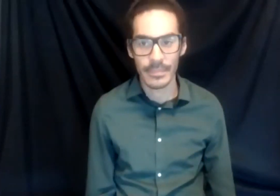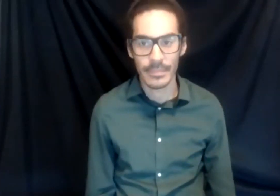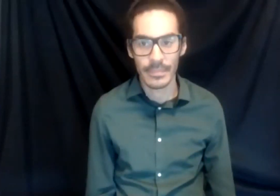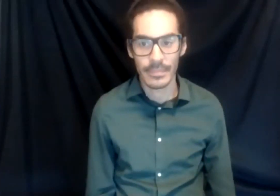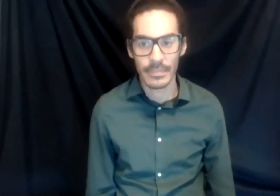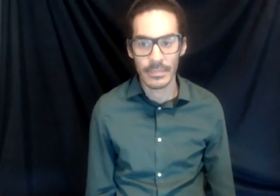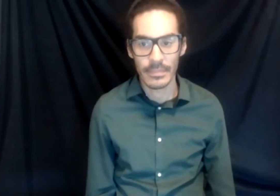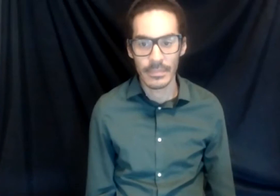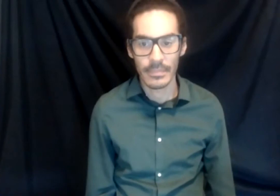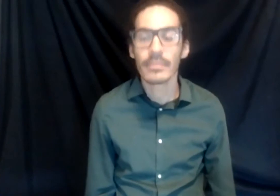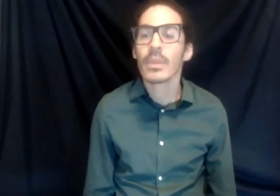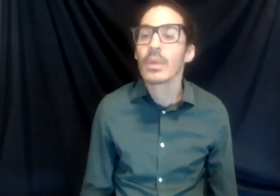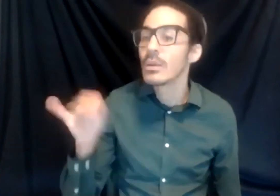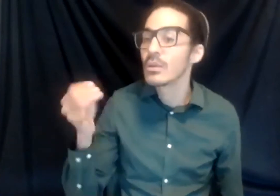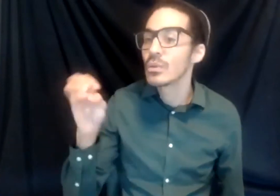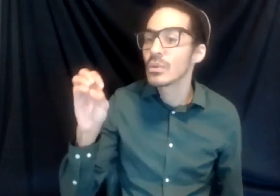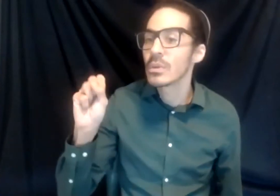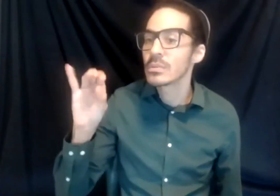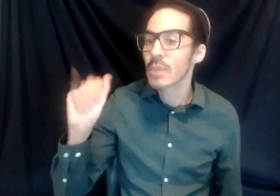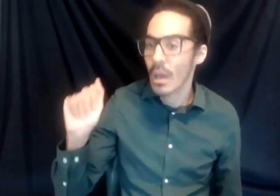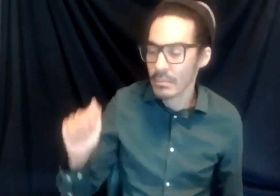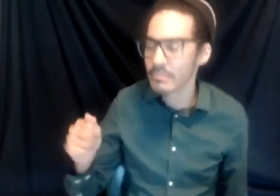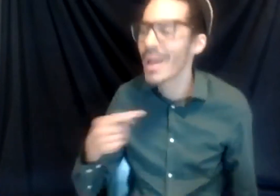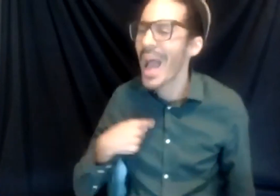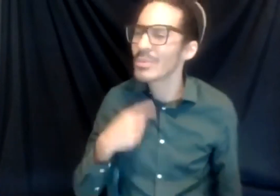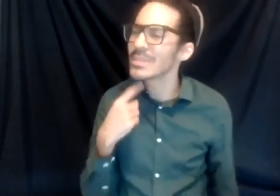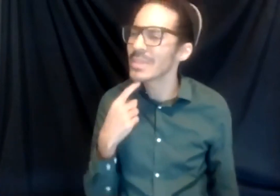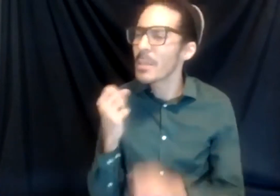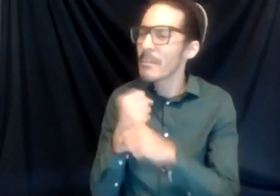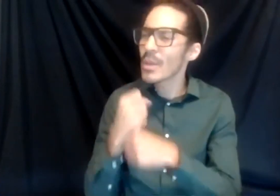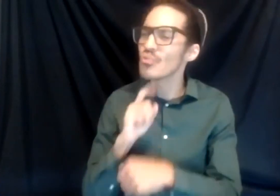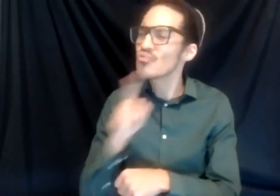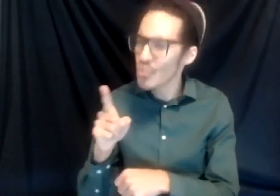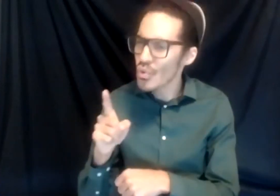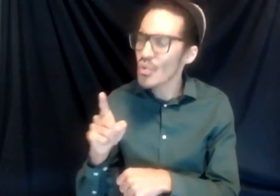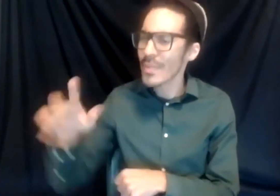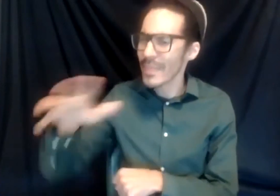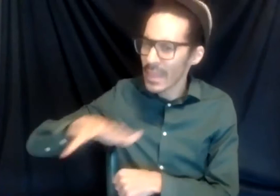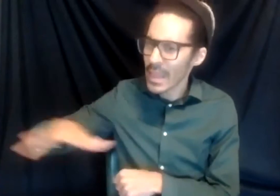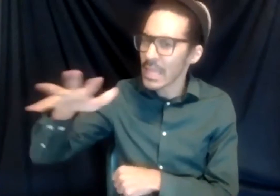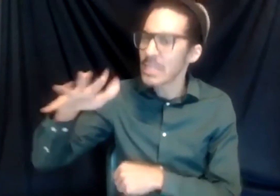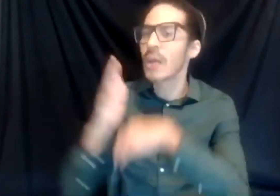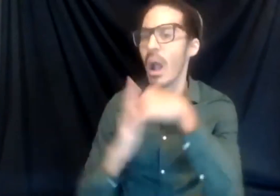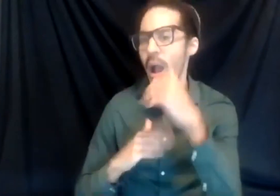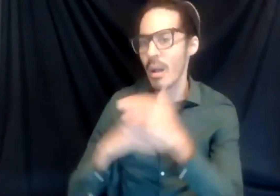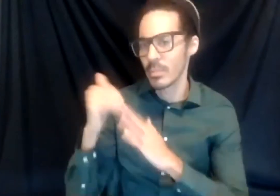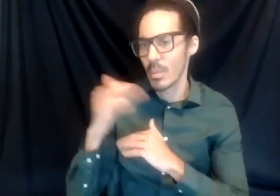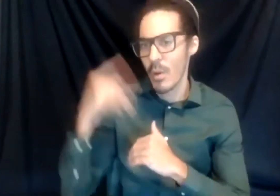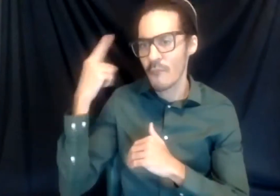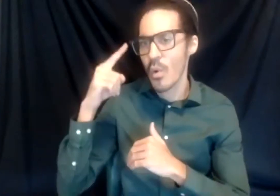I would say making sure that this space and the event is comfortable for everyone present